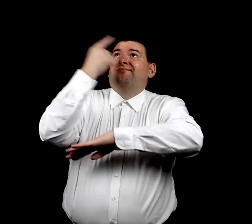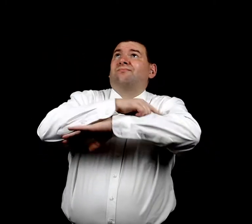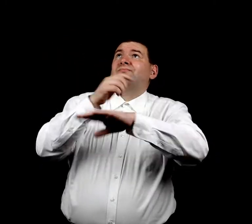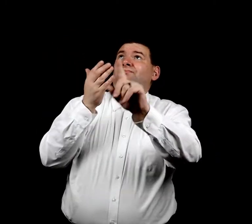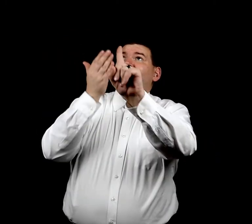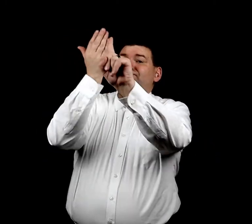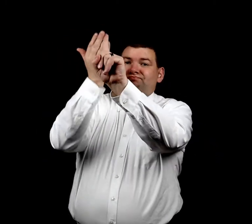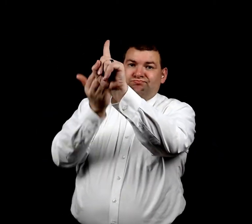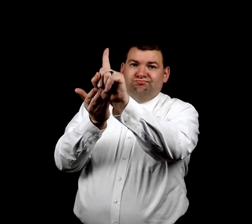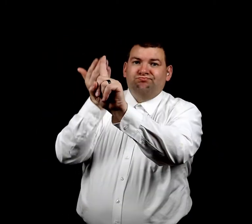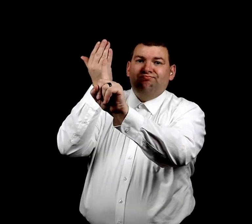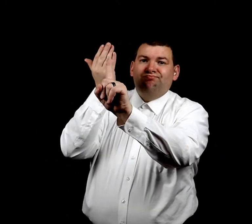without you